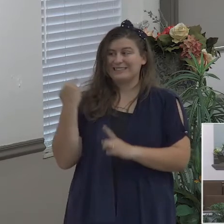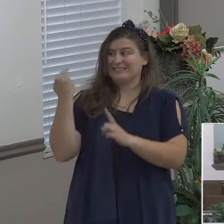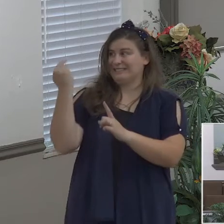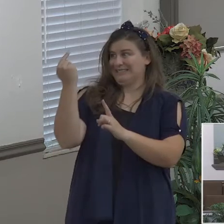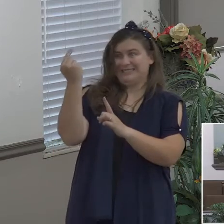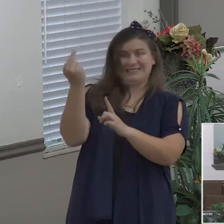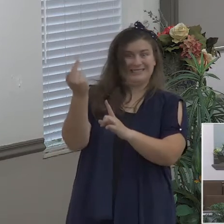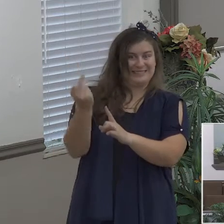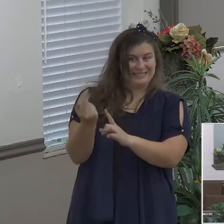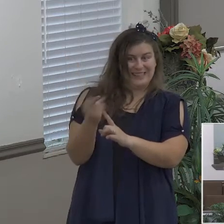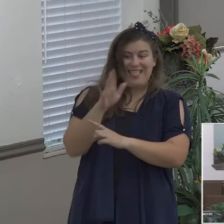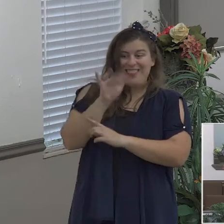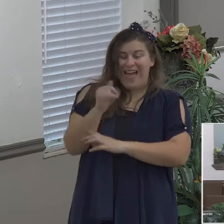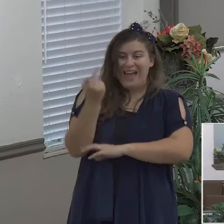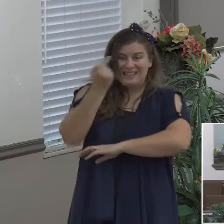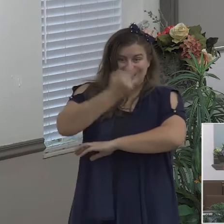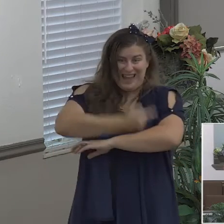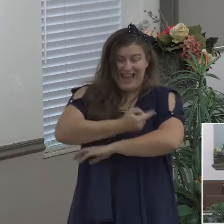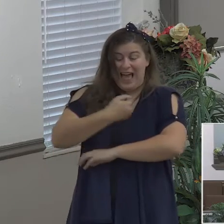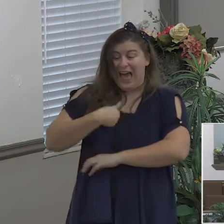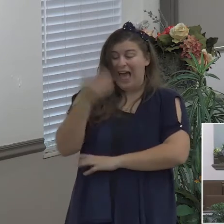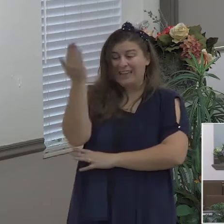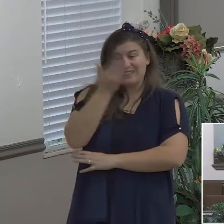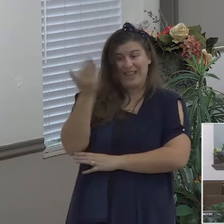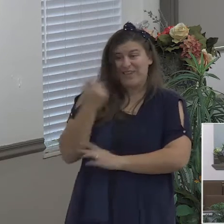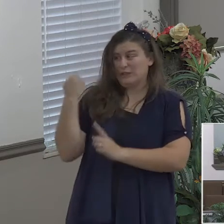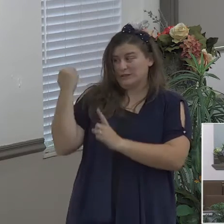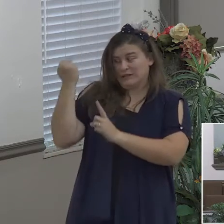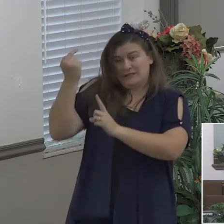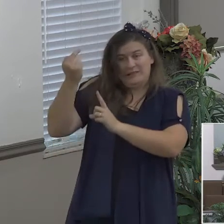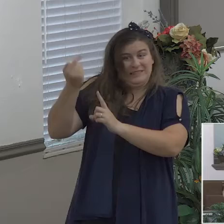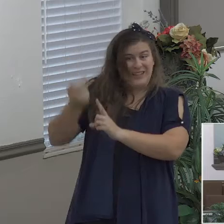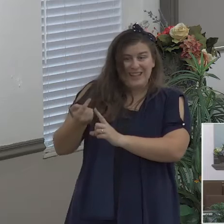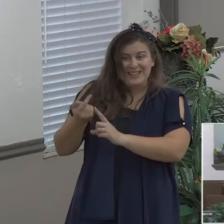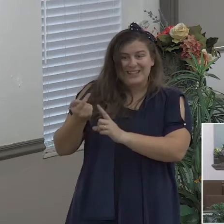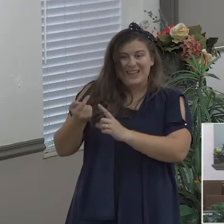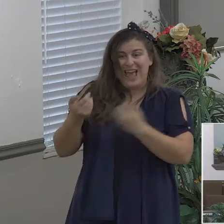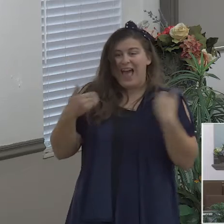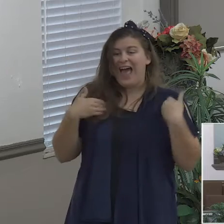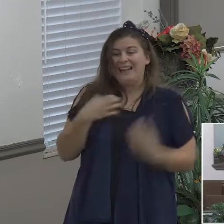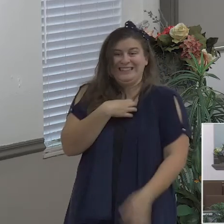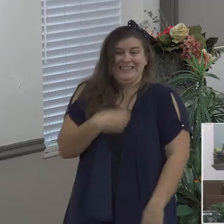ever had a desire for drugs ever again